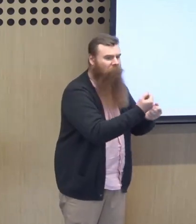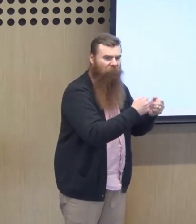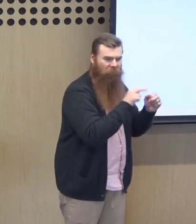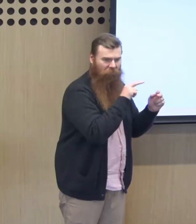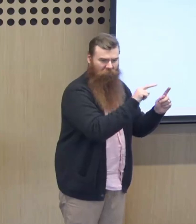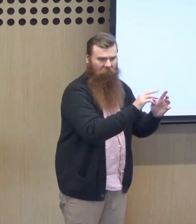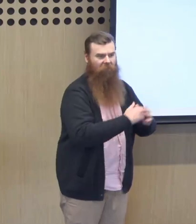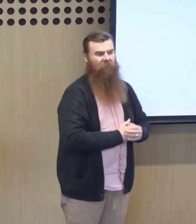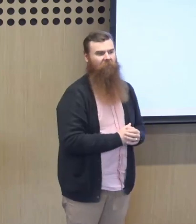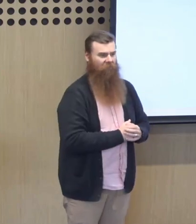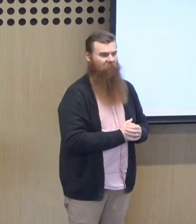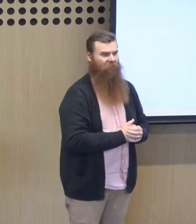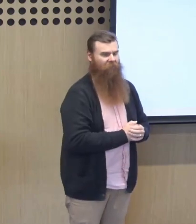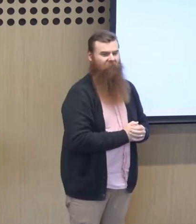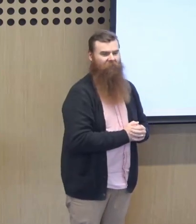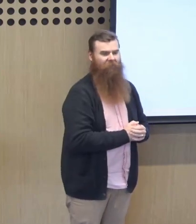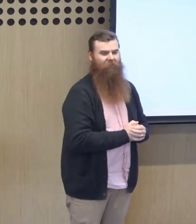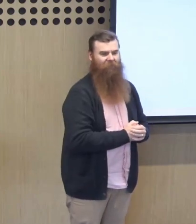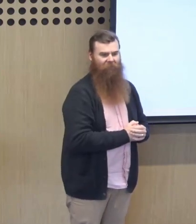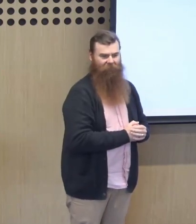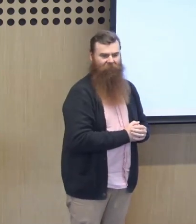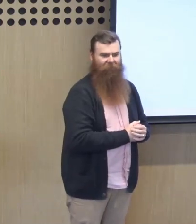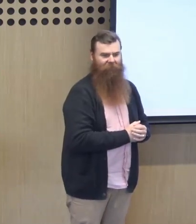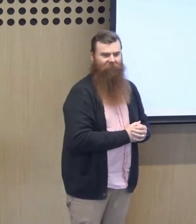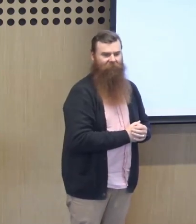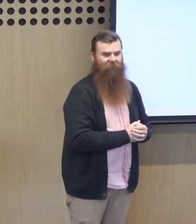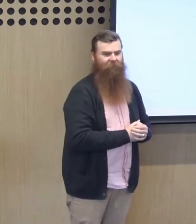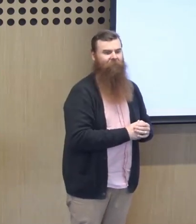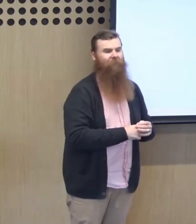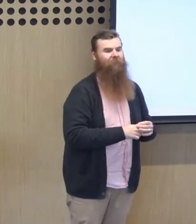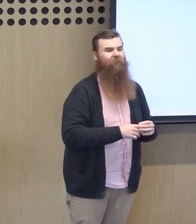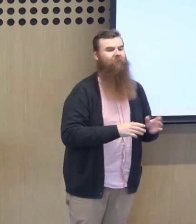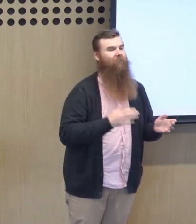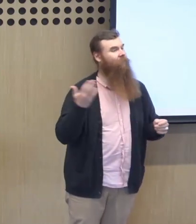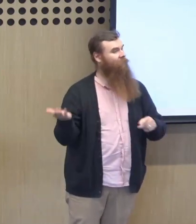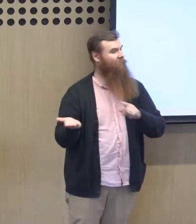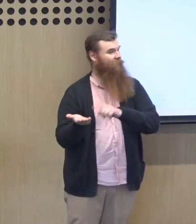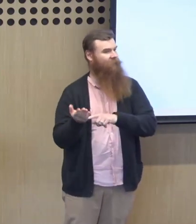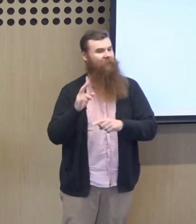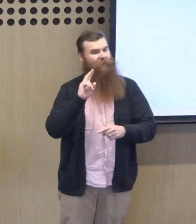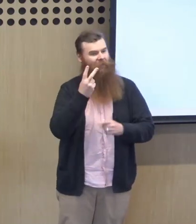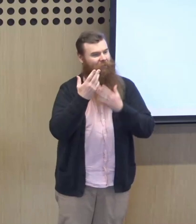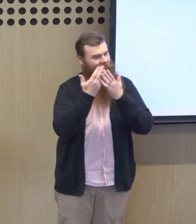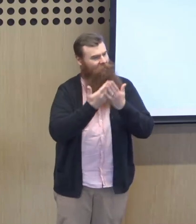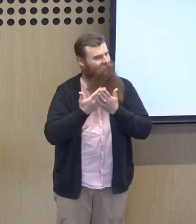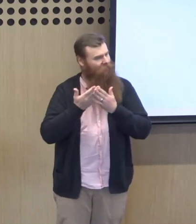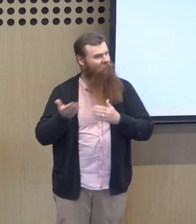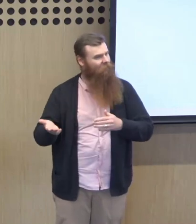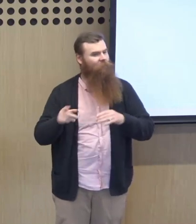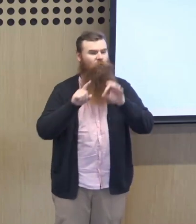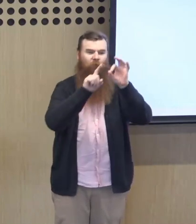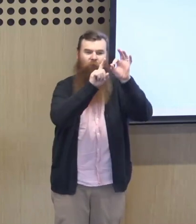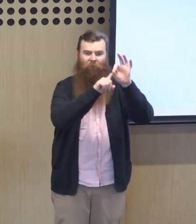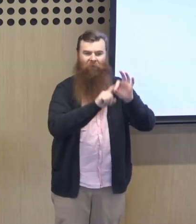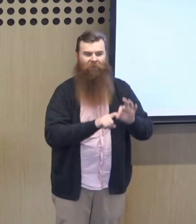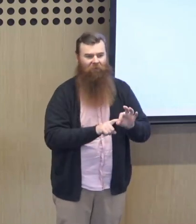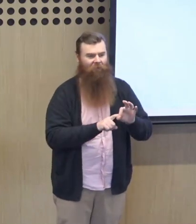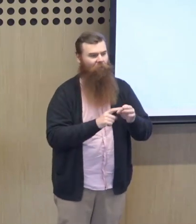their family, all the experiences that they've shared throughout that experience. And the other cohort is that I've been studying